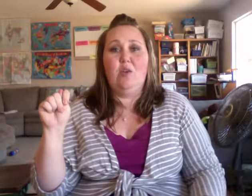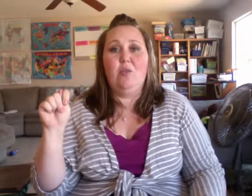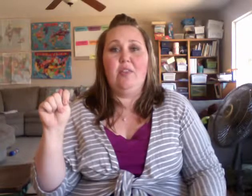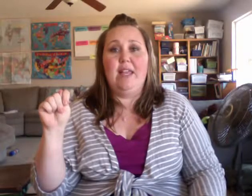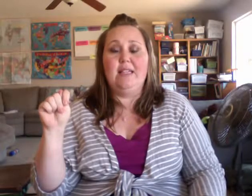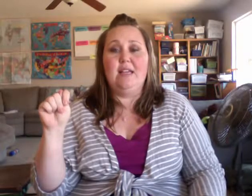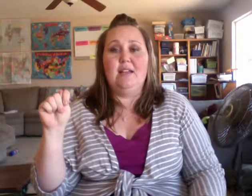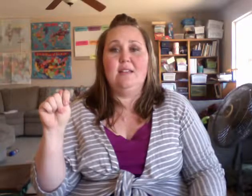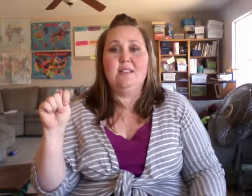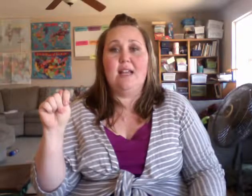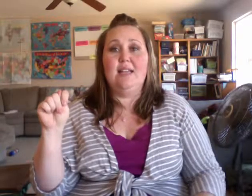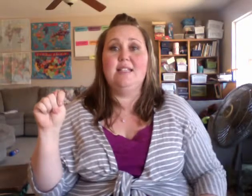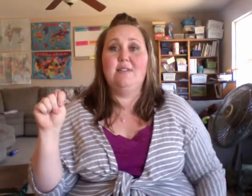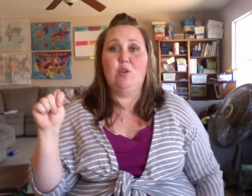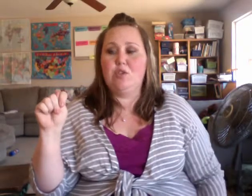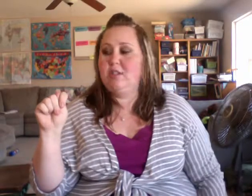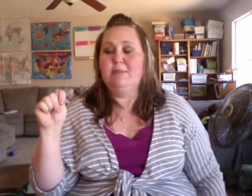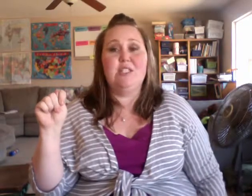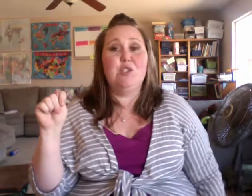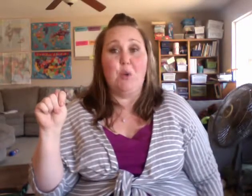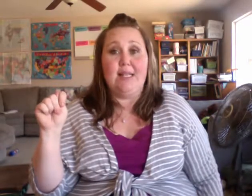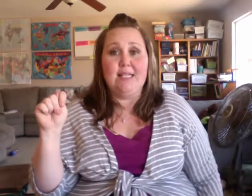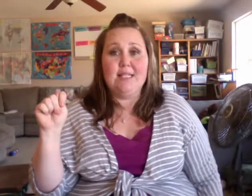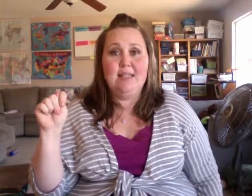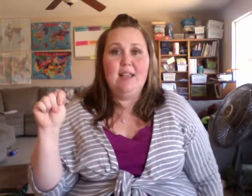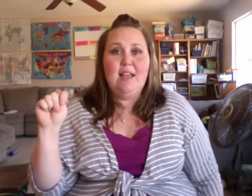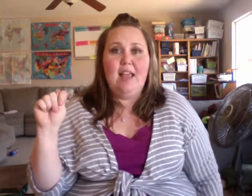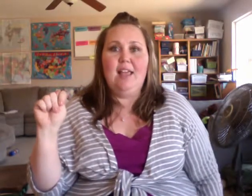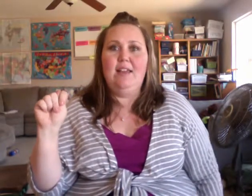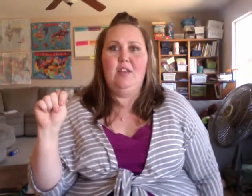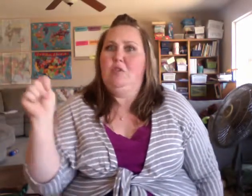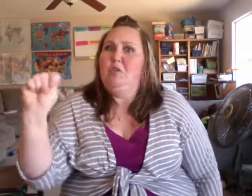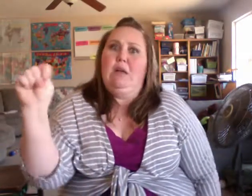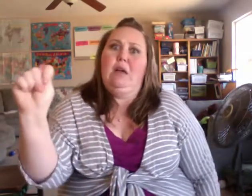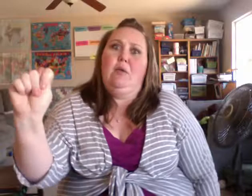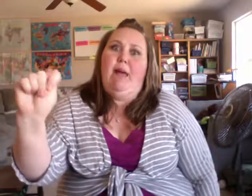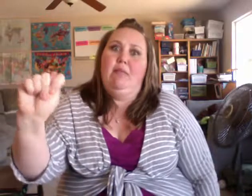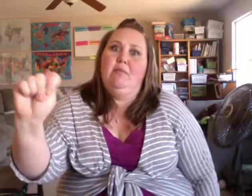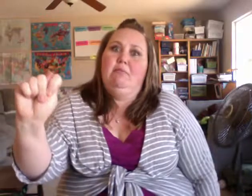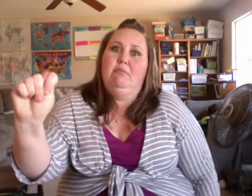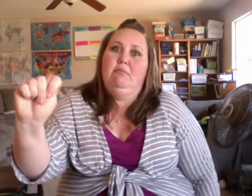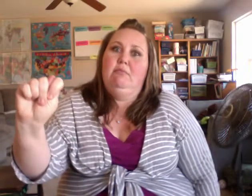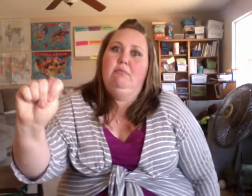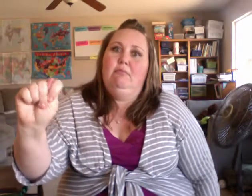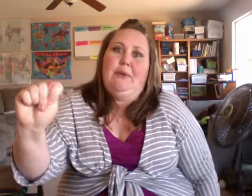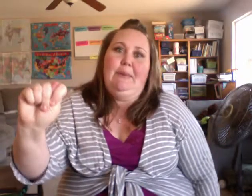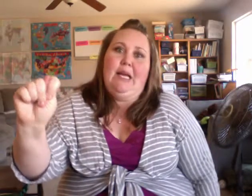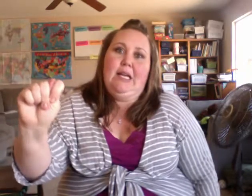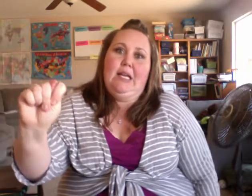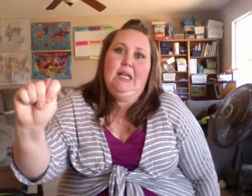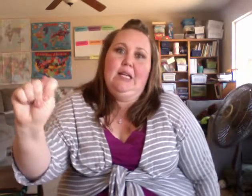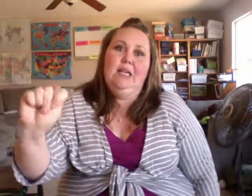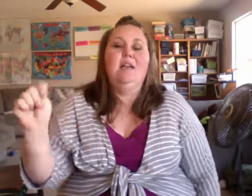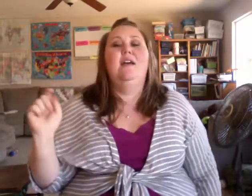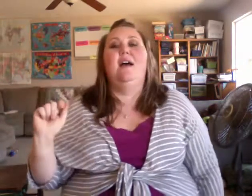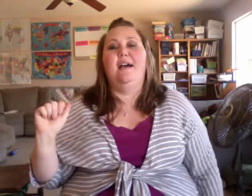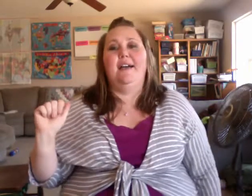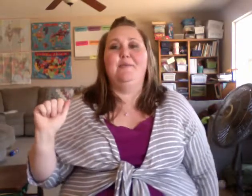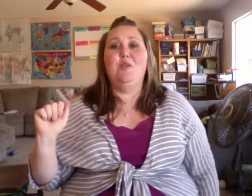they sign it in Deaf culture. means toilet. I'm going to go to bathroom. Be right back. You